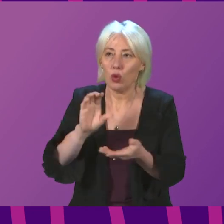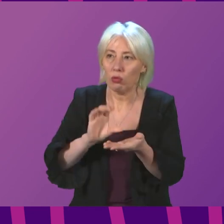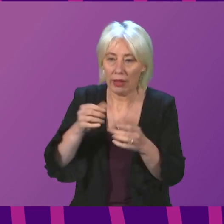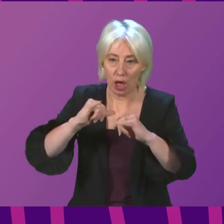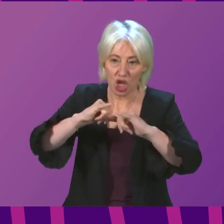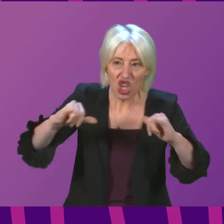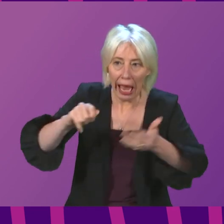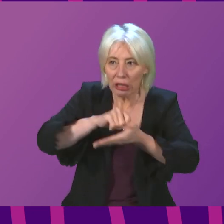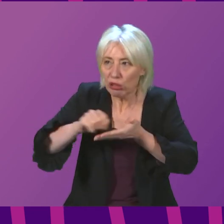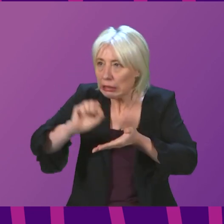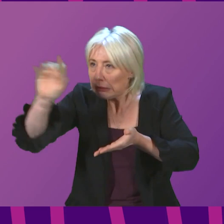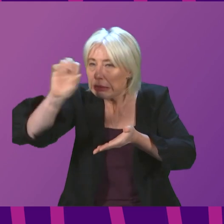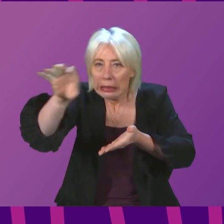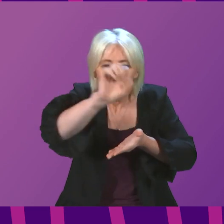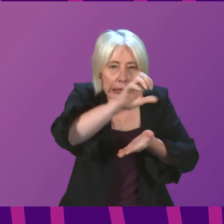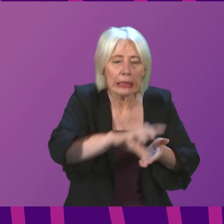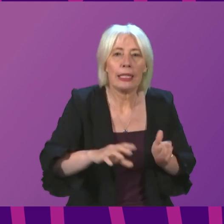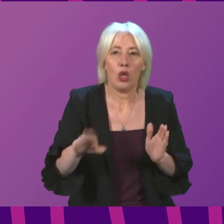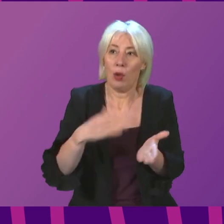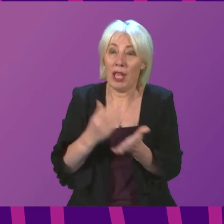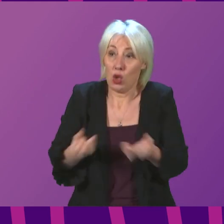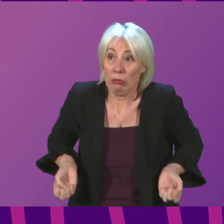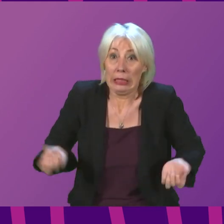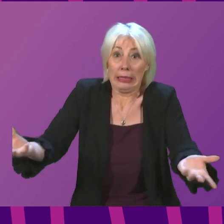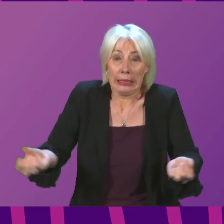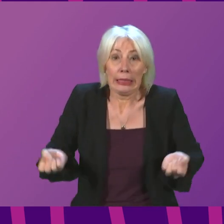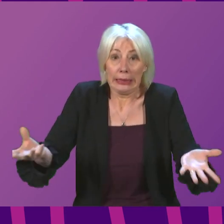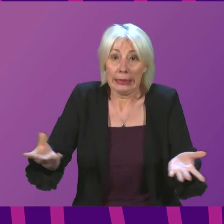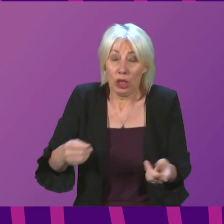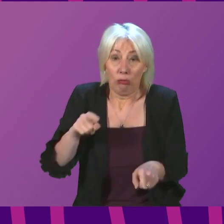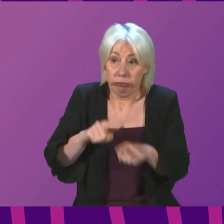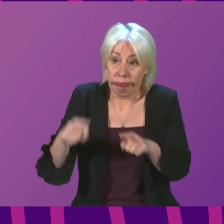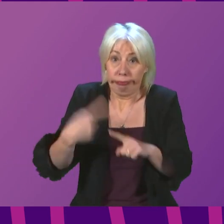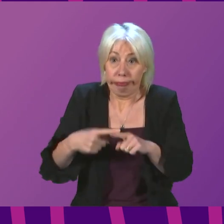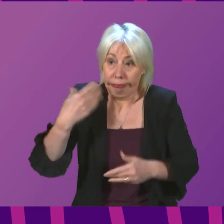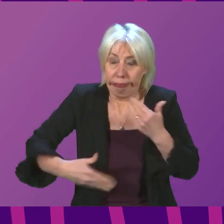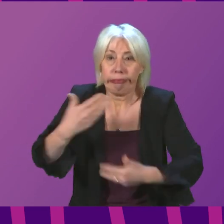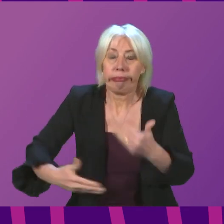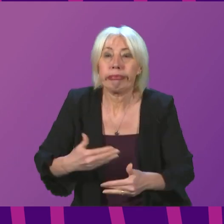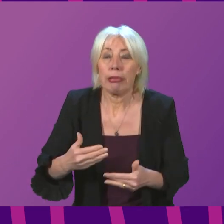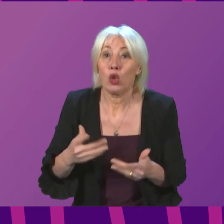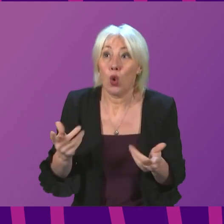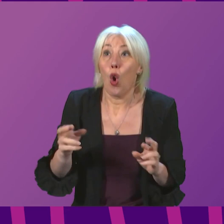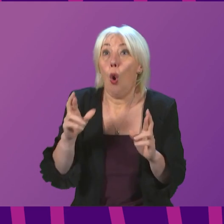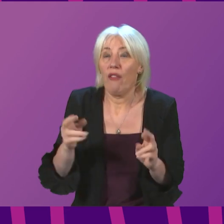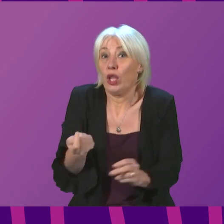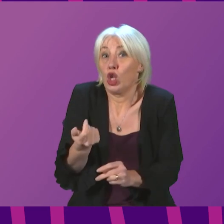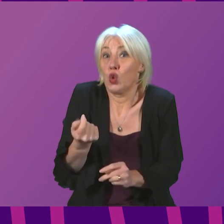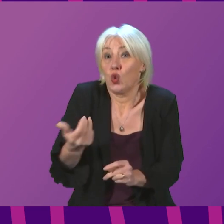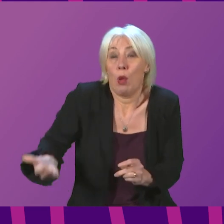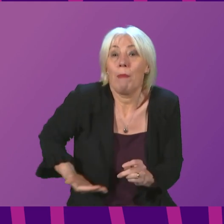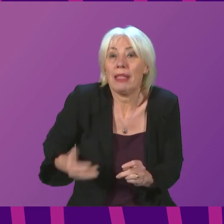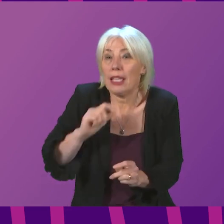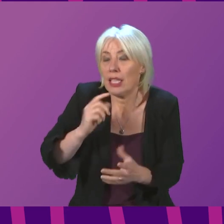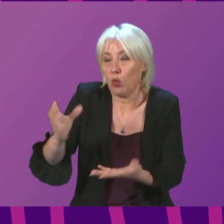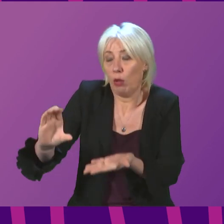that are being done right now to get the money out of the door. It is being done at pace and money will start flowing to businesses in